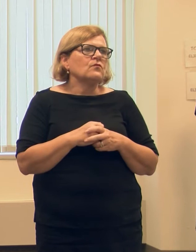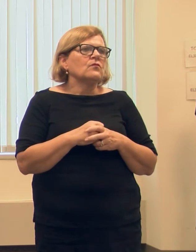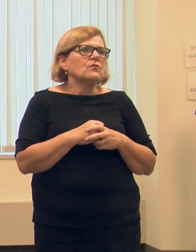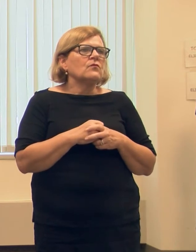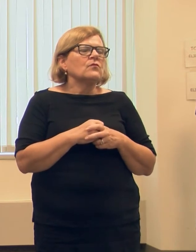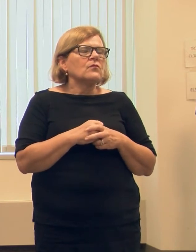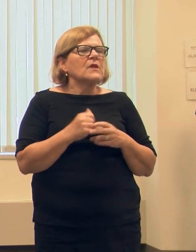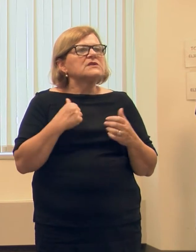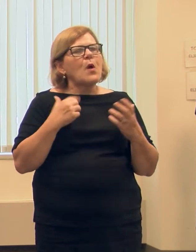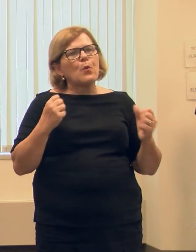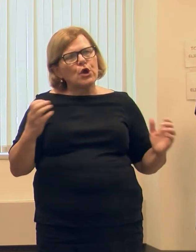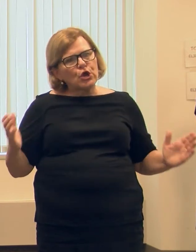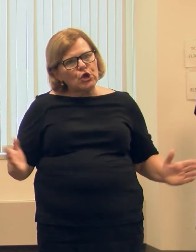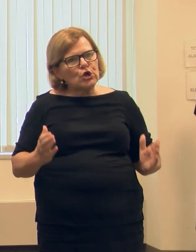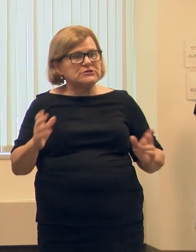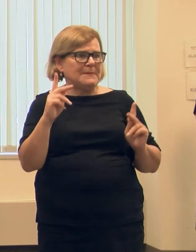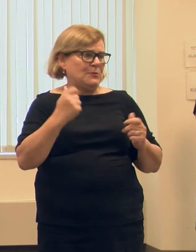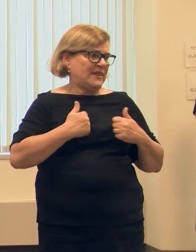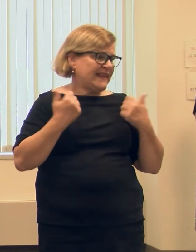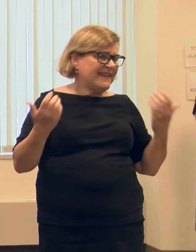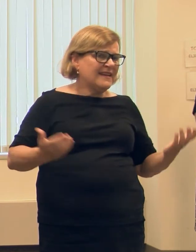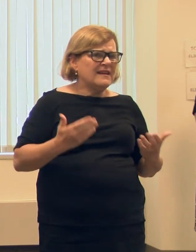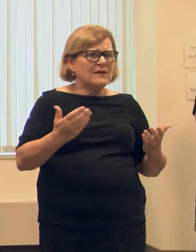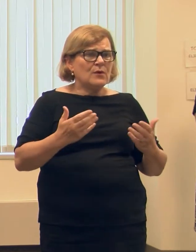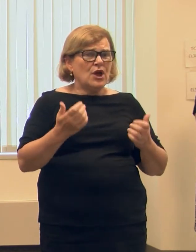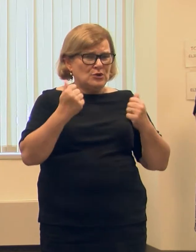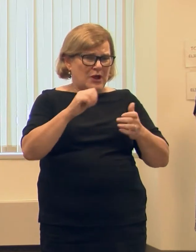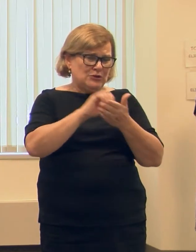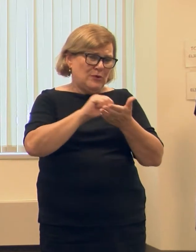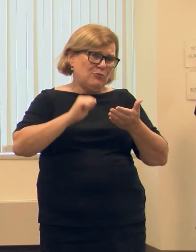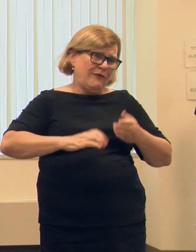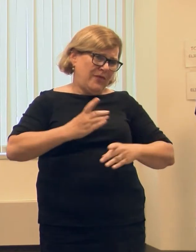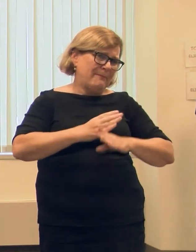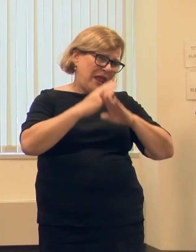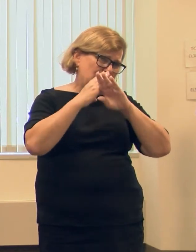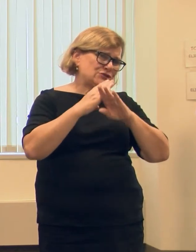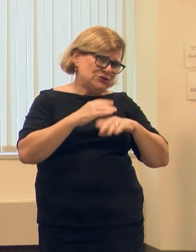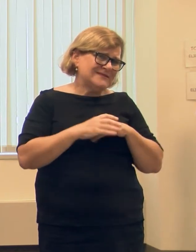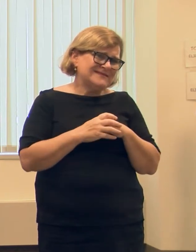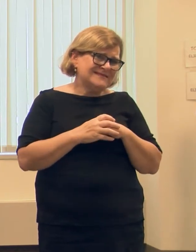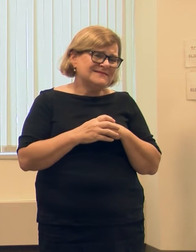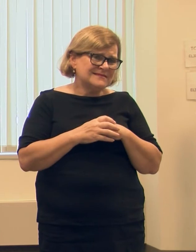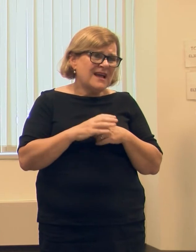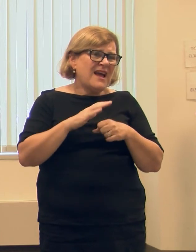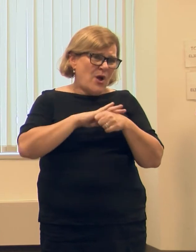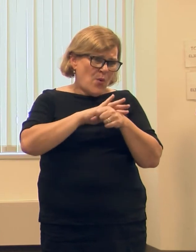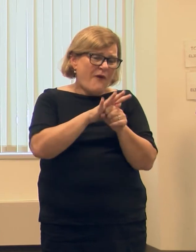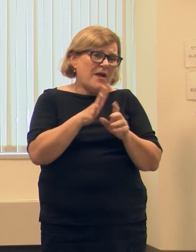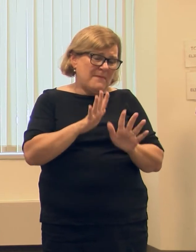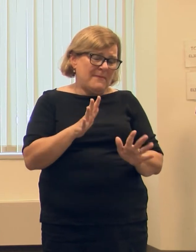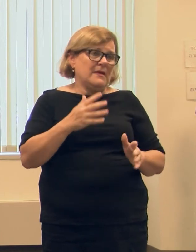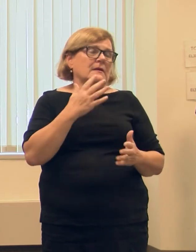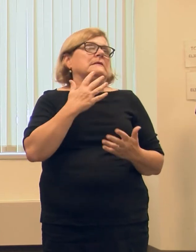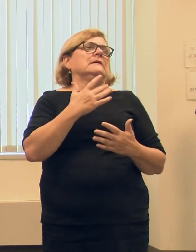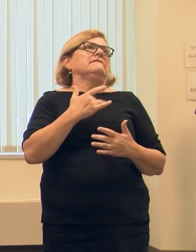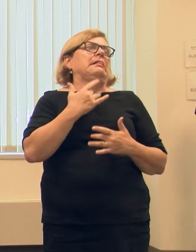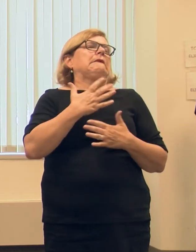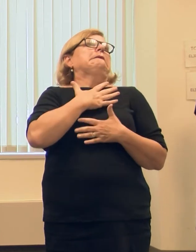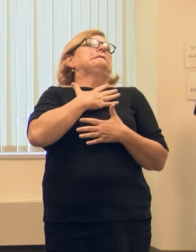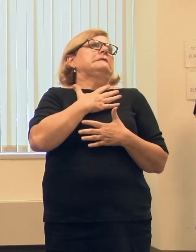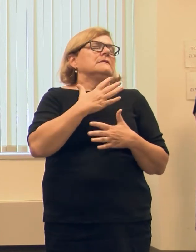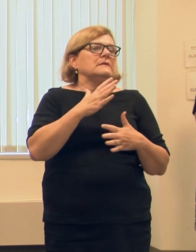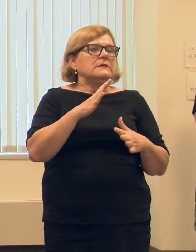So I want to encourage our residents. We're trying to remove every barrier that we can that COVID may have thrown up at us